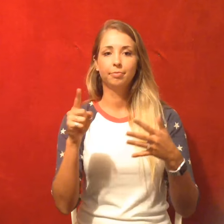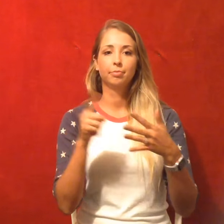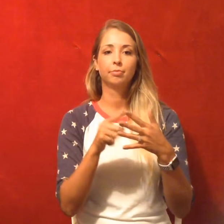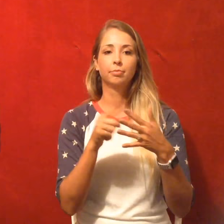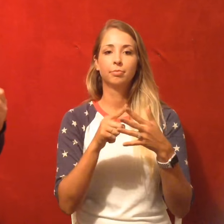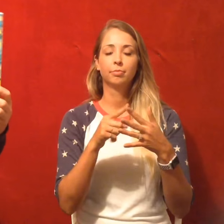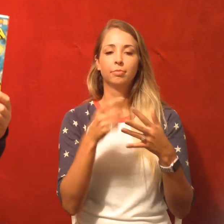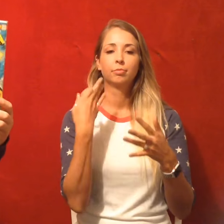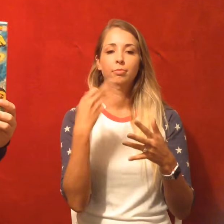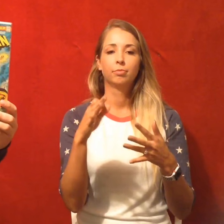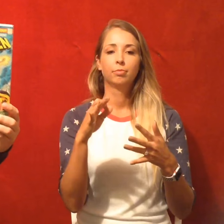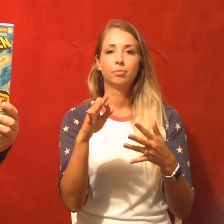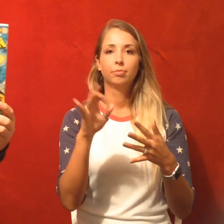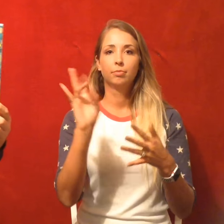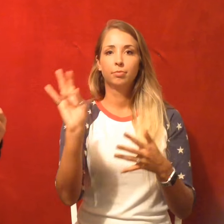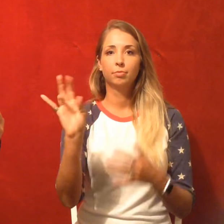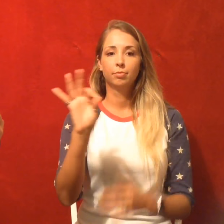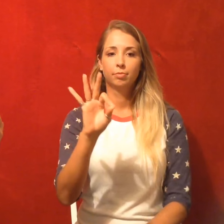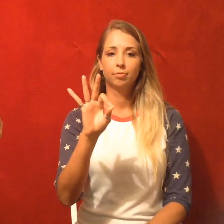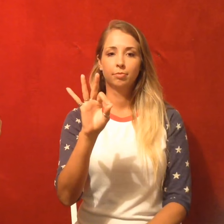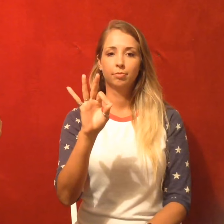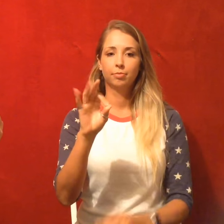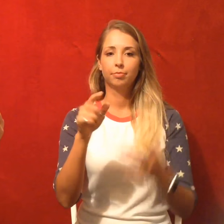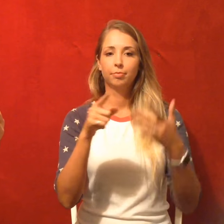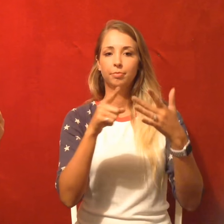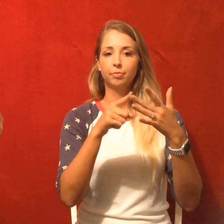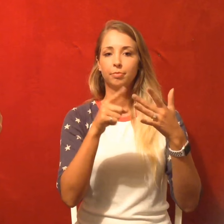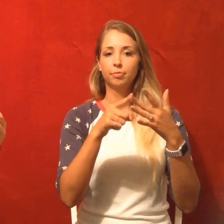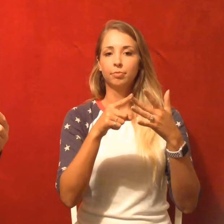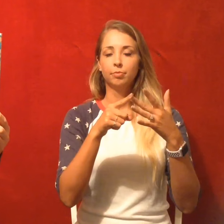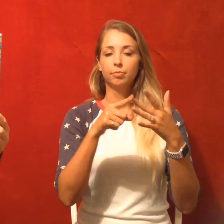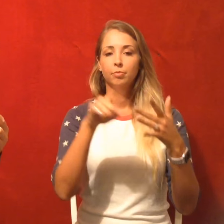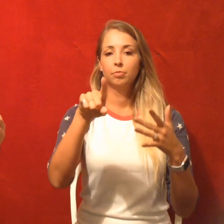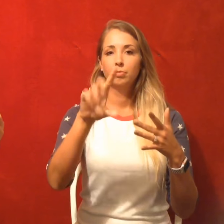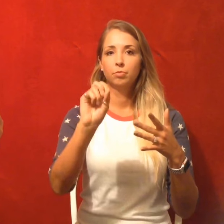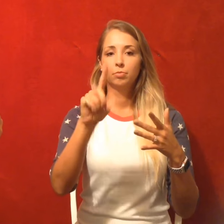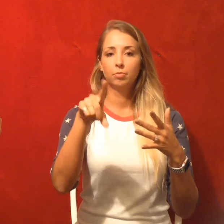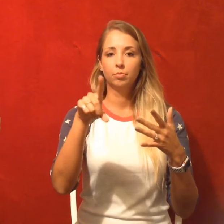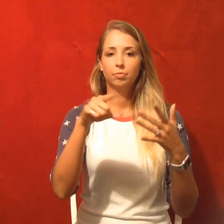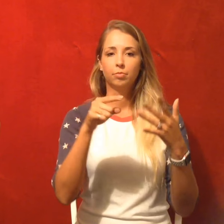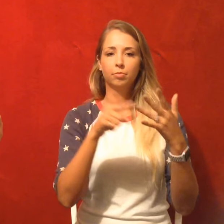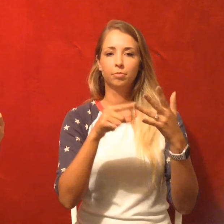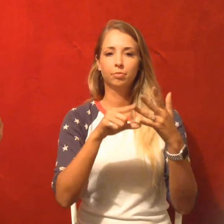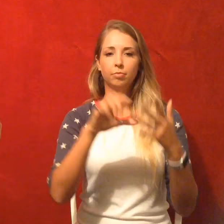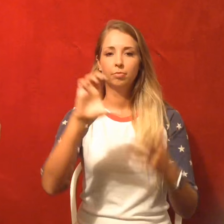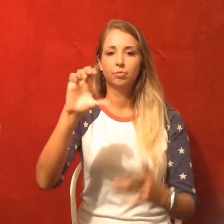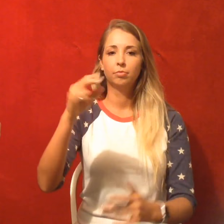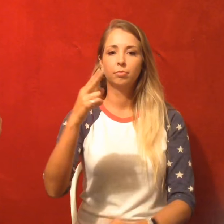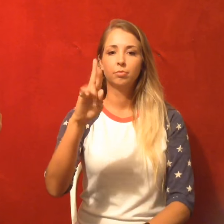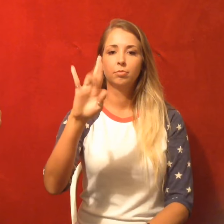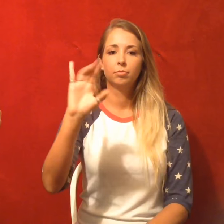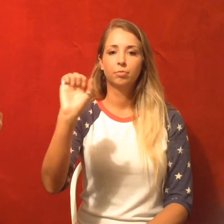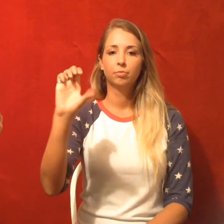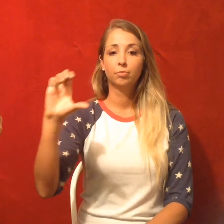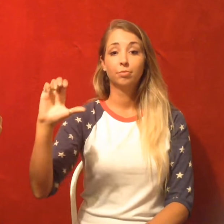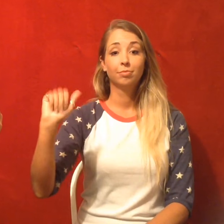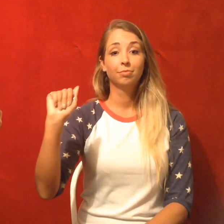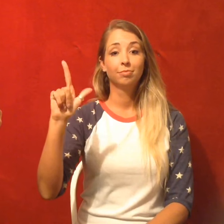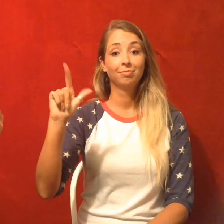This one right here. I just picked this up. This is X-Men number 101. Came out in 1976. Story by yet